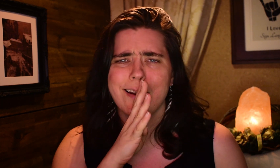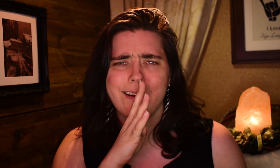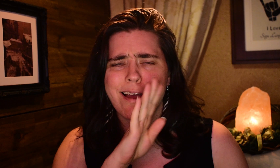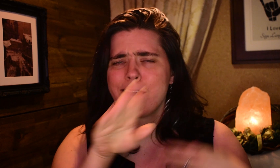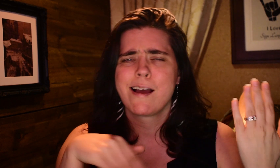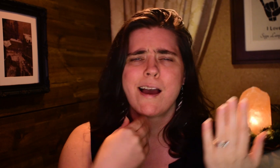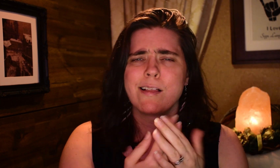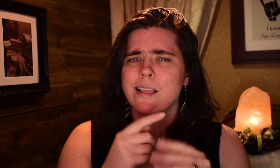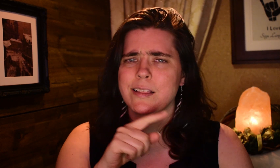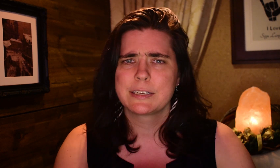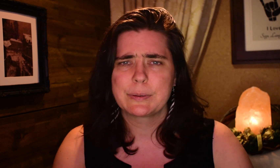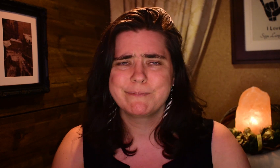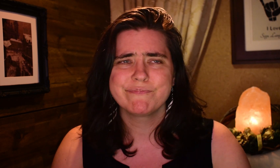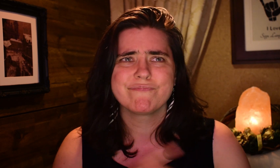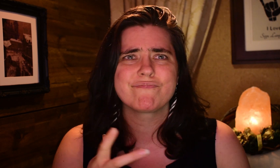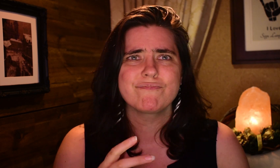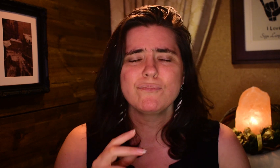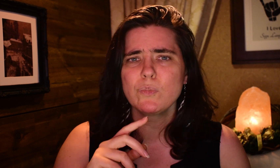we would talk all the time.